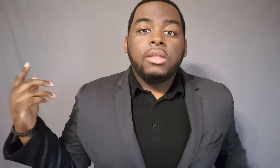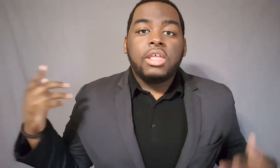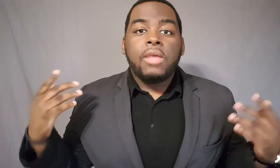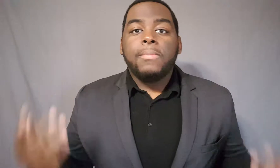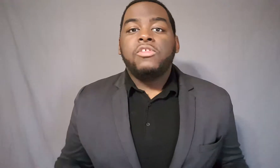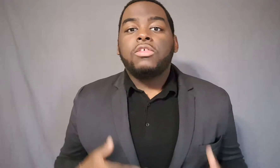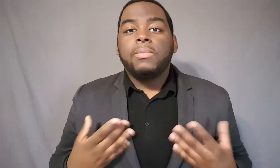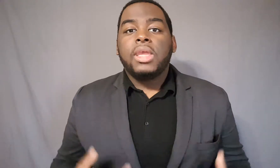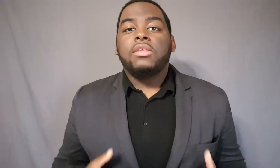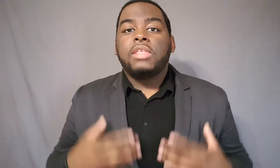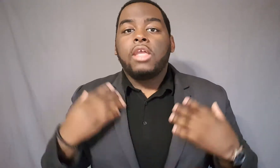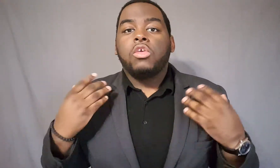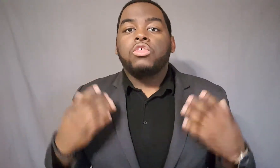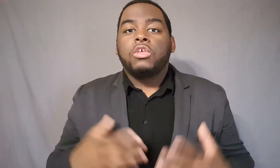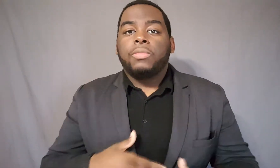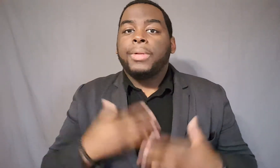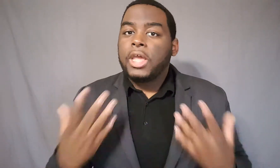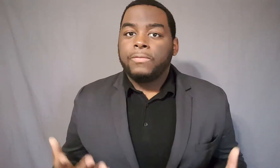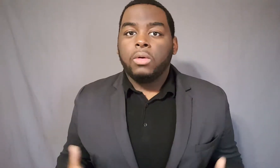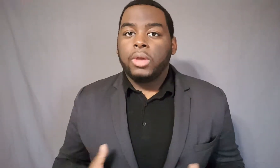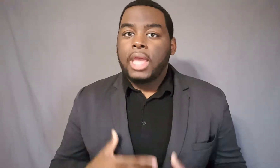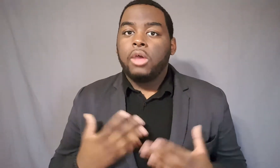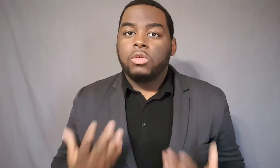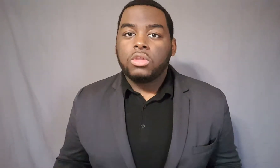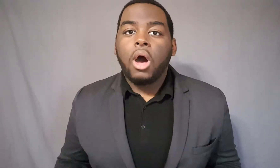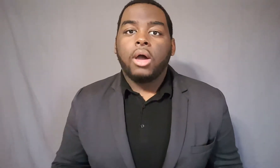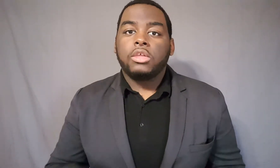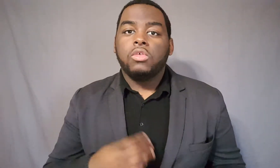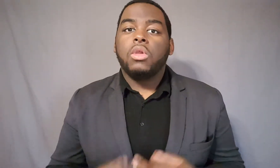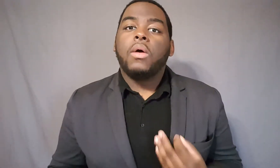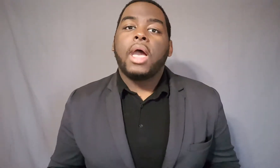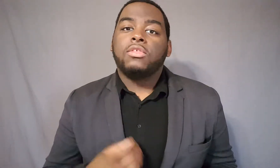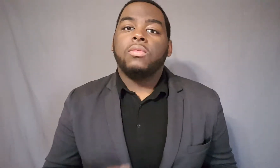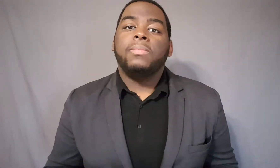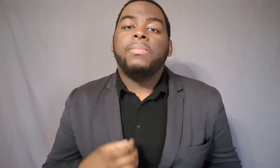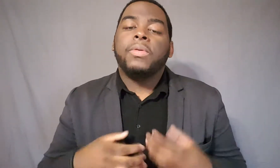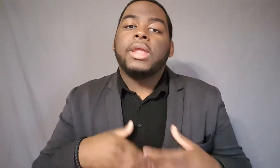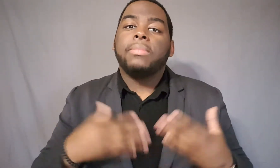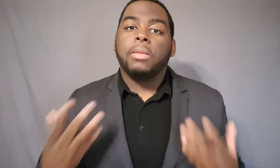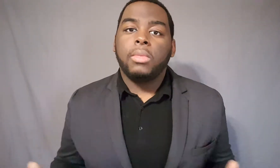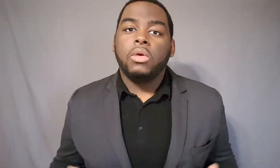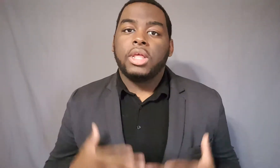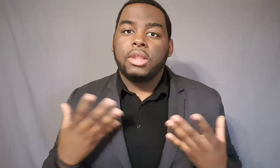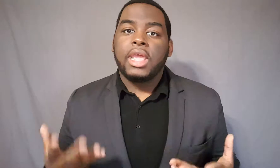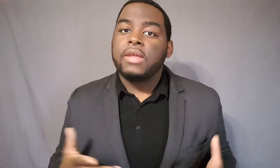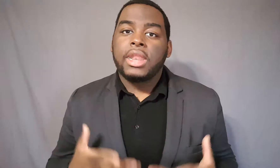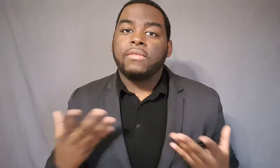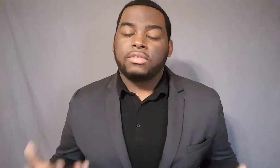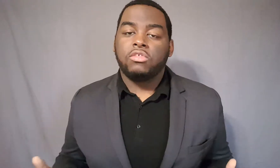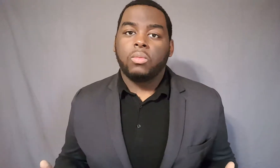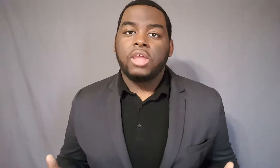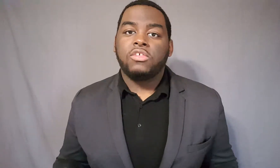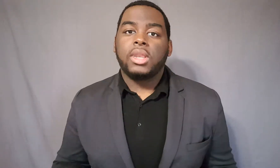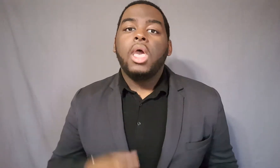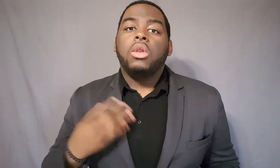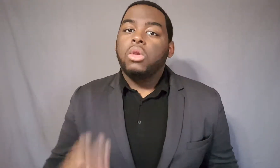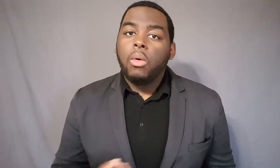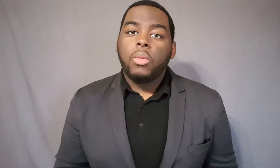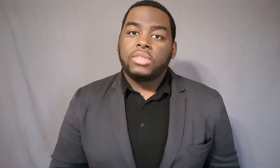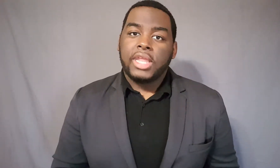It just means that you're just playful with how you talk. You know how to bring up the mood in every situation. No one wants to